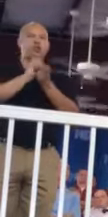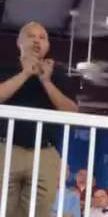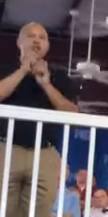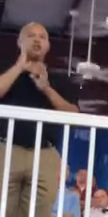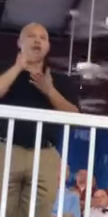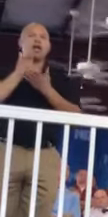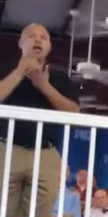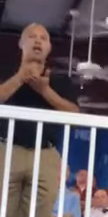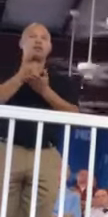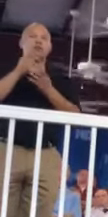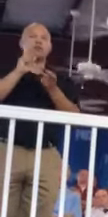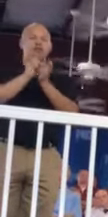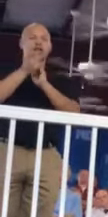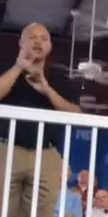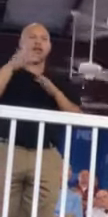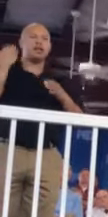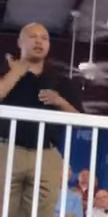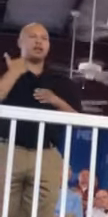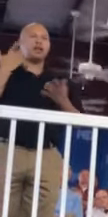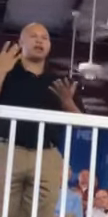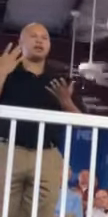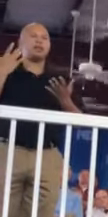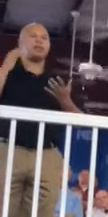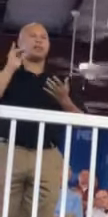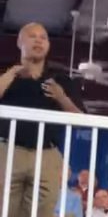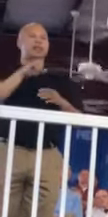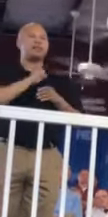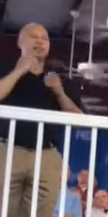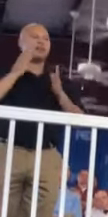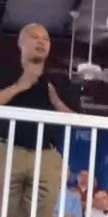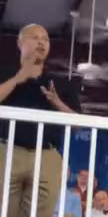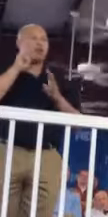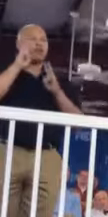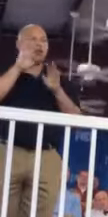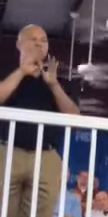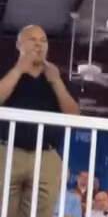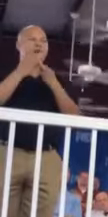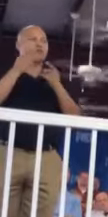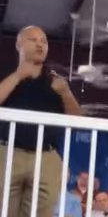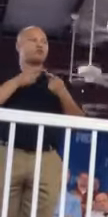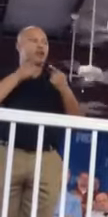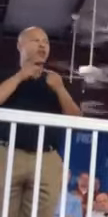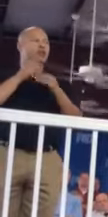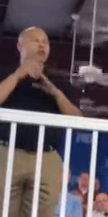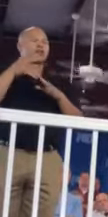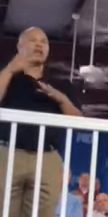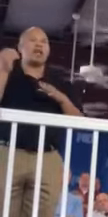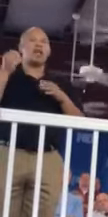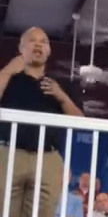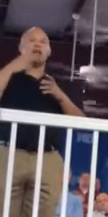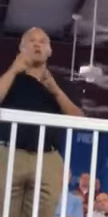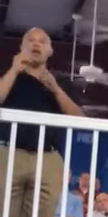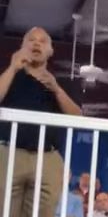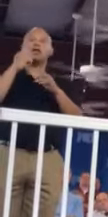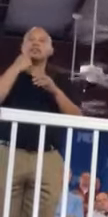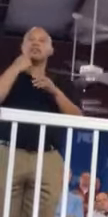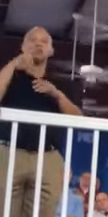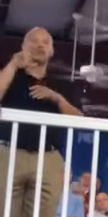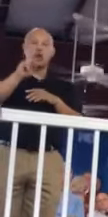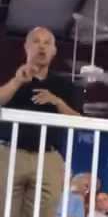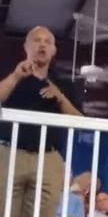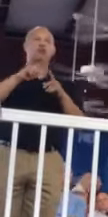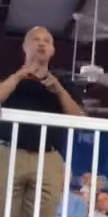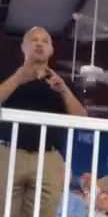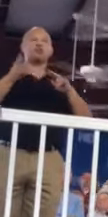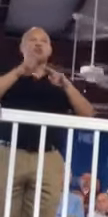that would help lift them out of that debt. This do-nothing Senator looks at families struggling to get by in a tough economy. And he says no